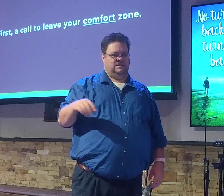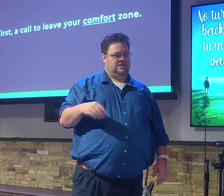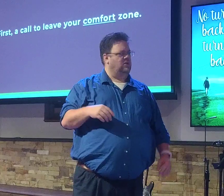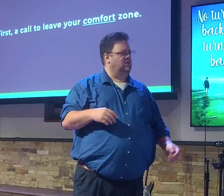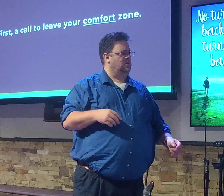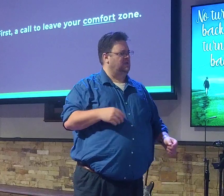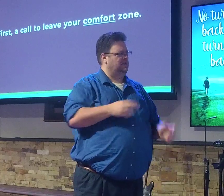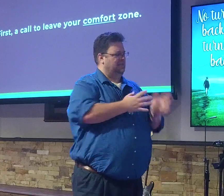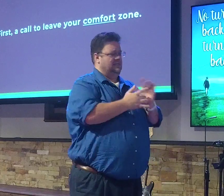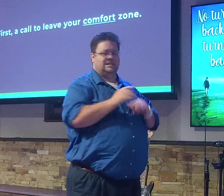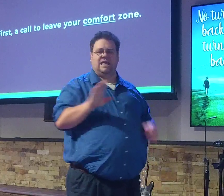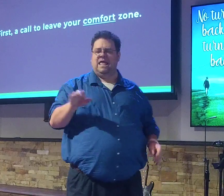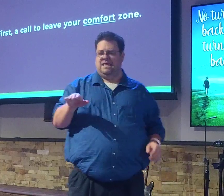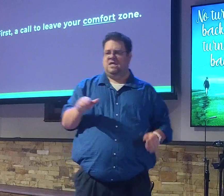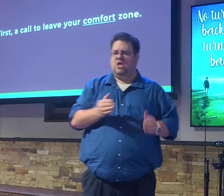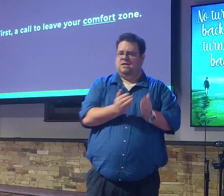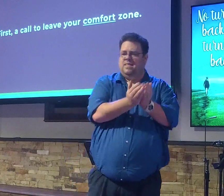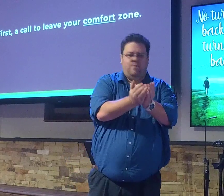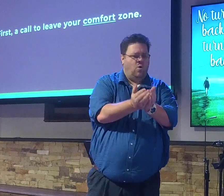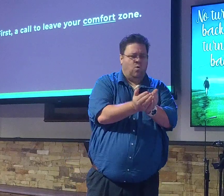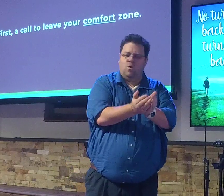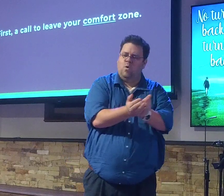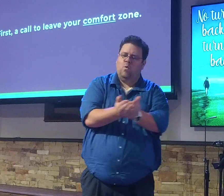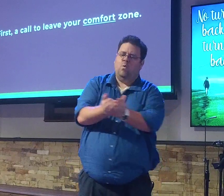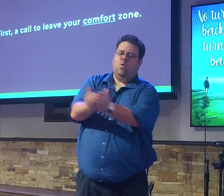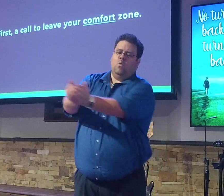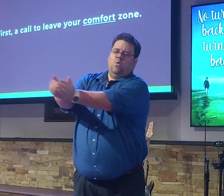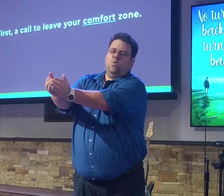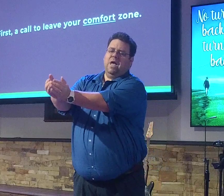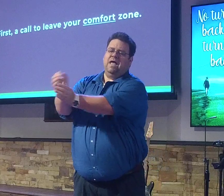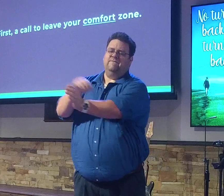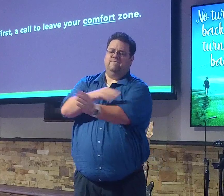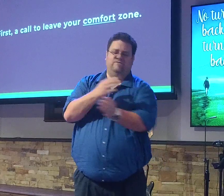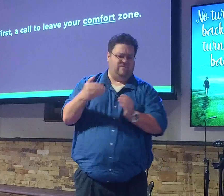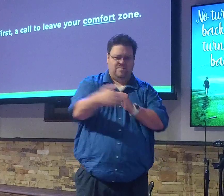bit from the land. I wonder what Peter was going through his mind.